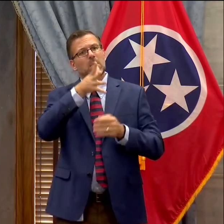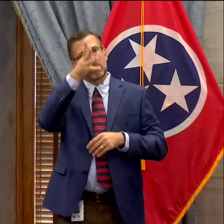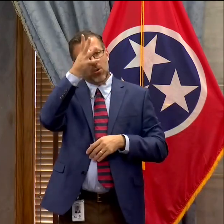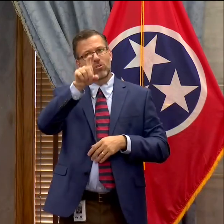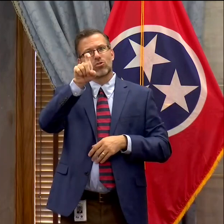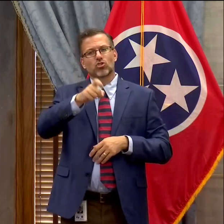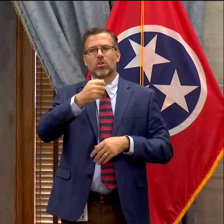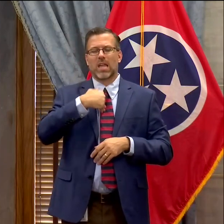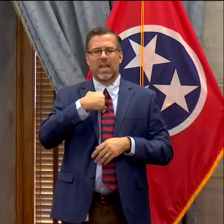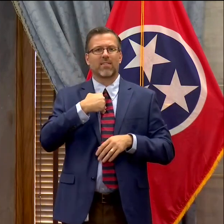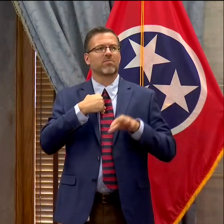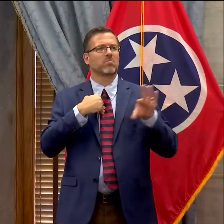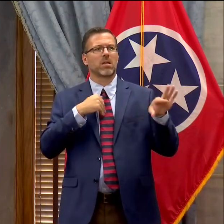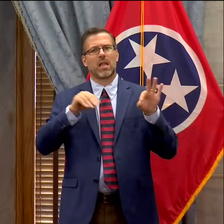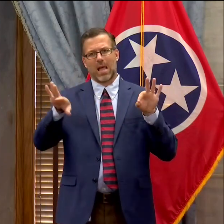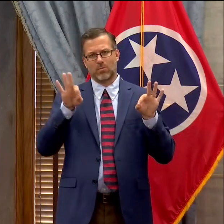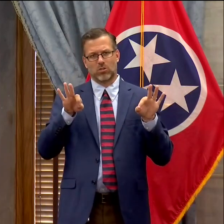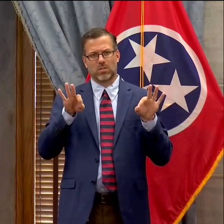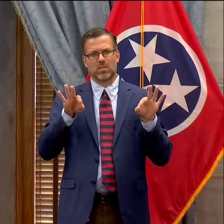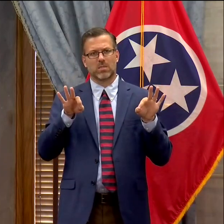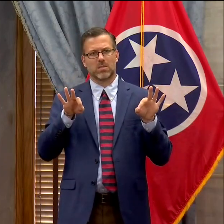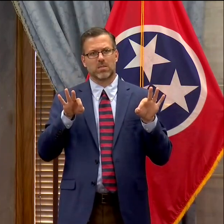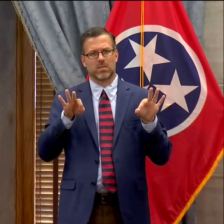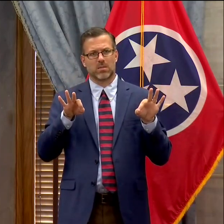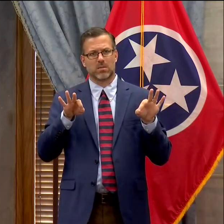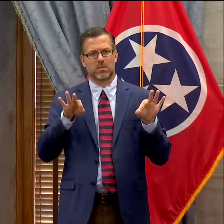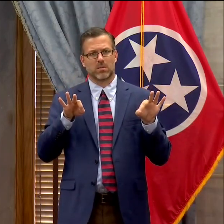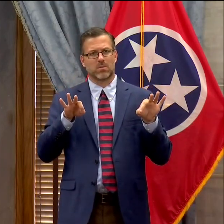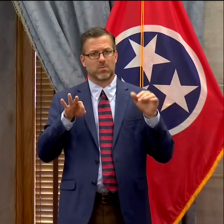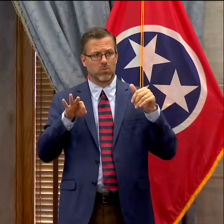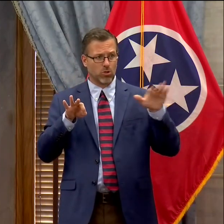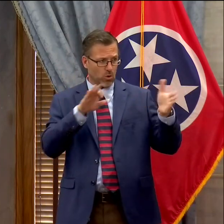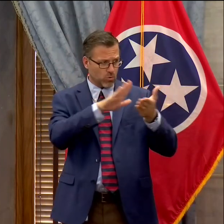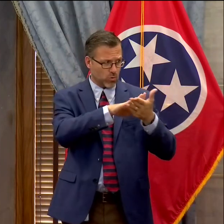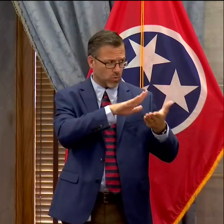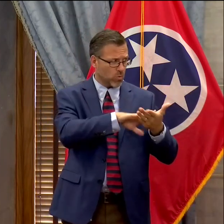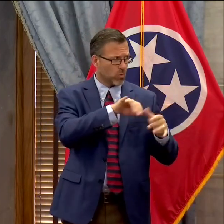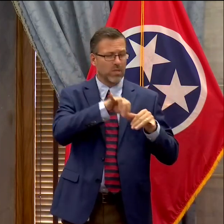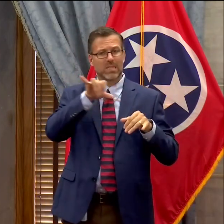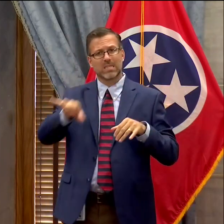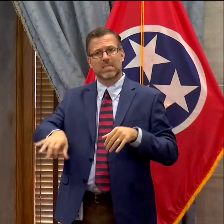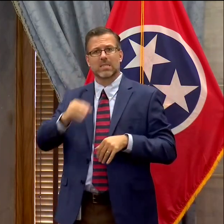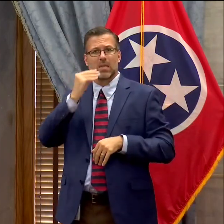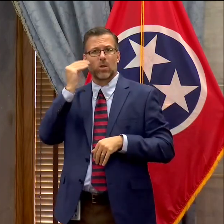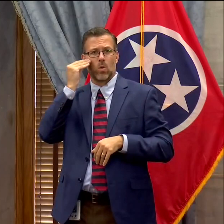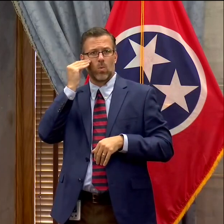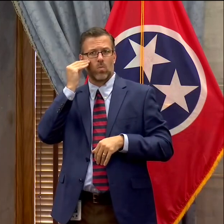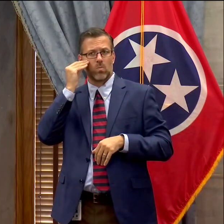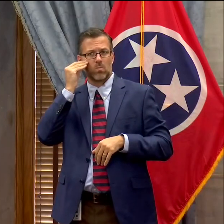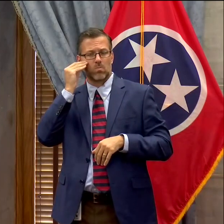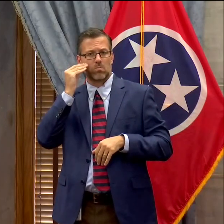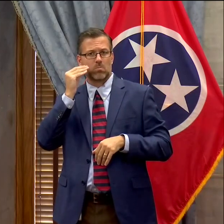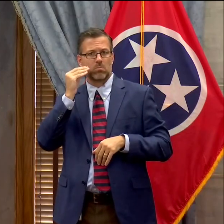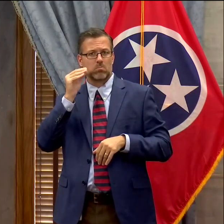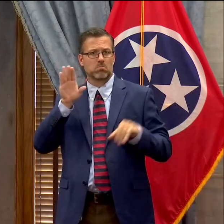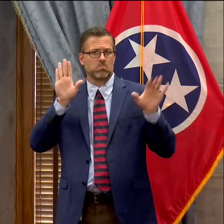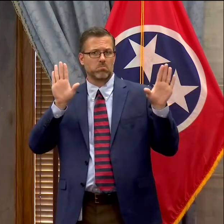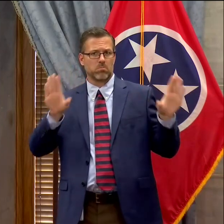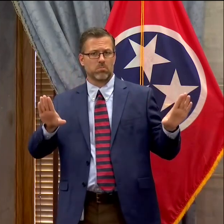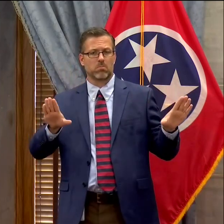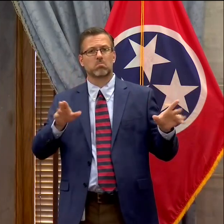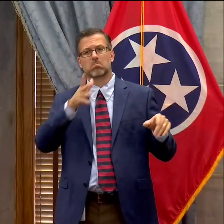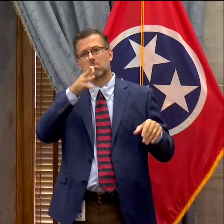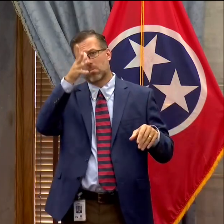choice of how their children are educated. We have an obligation to provide an environment for those parents to make that choice, to